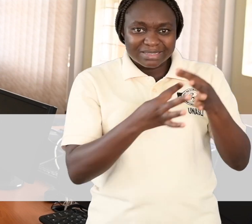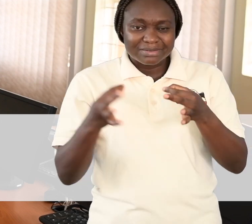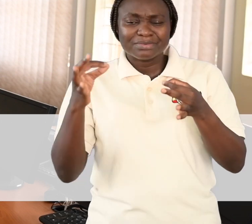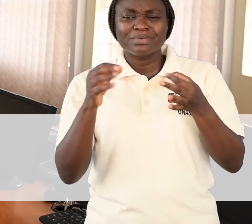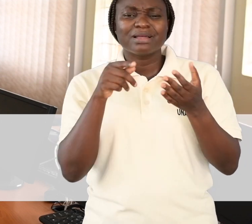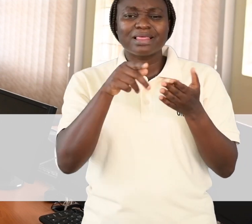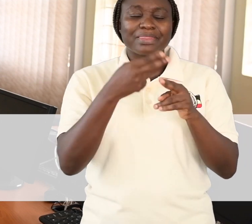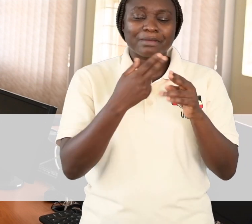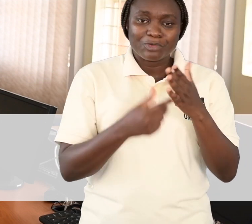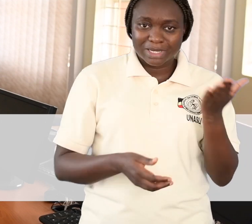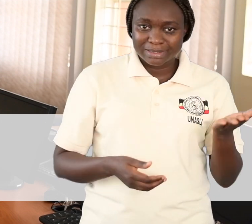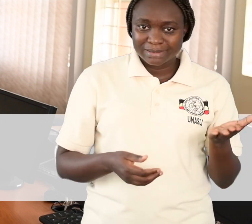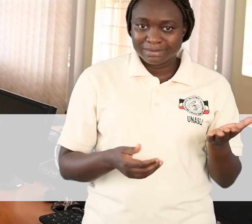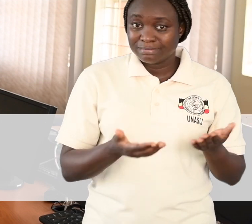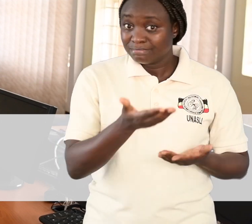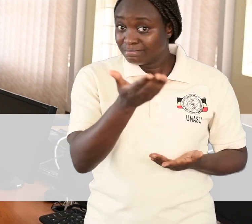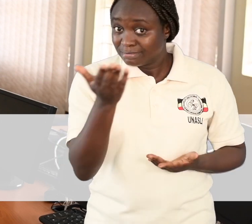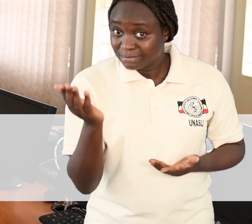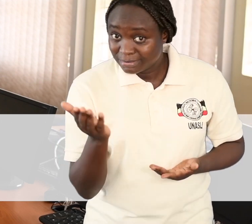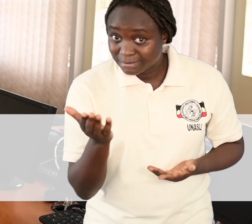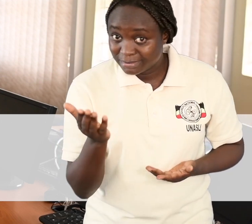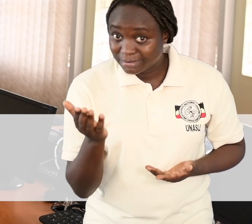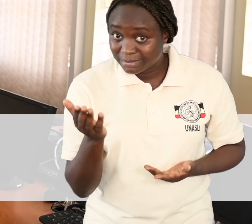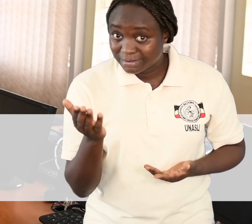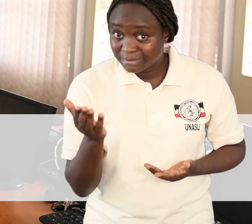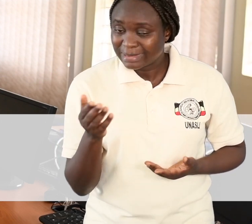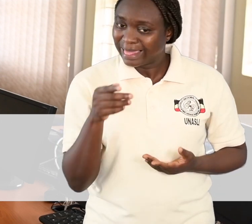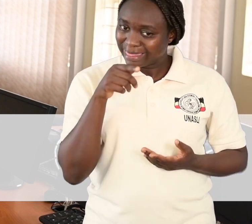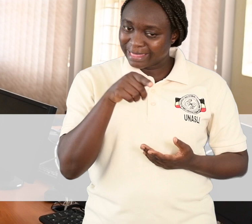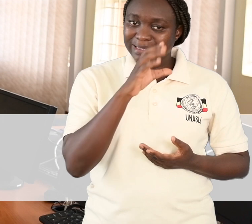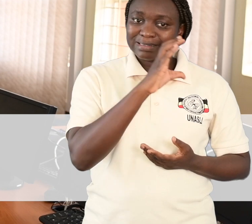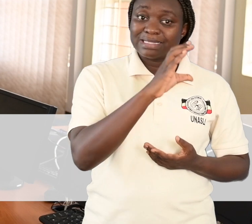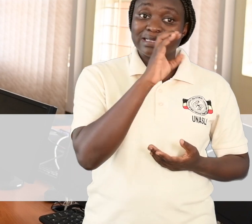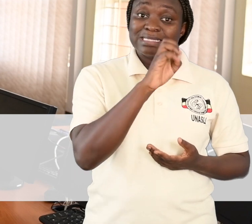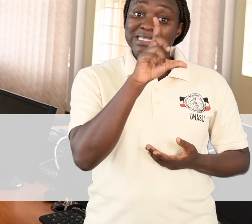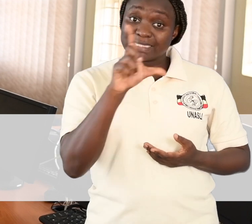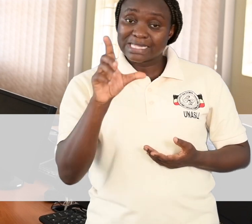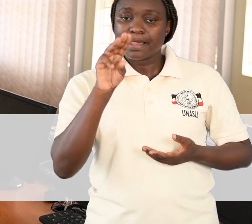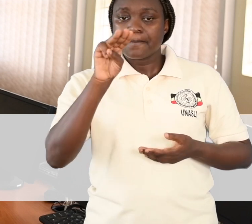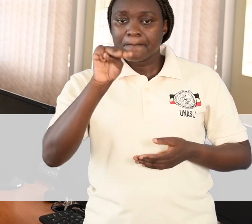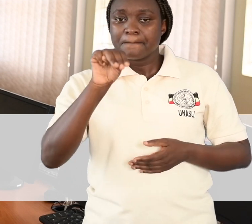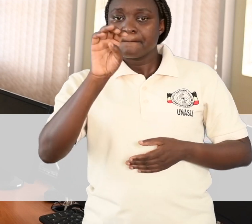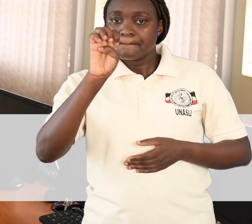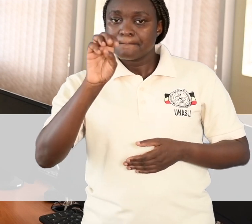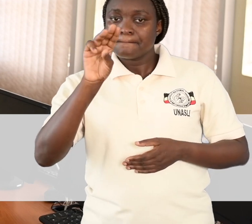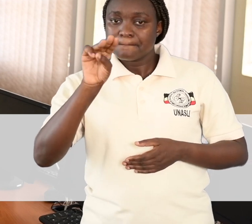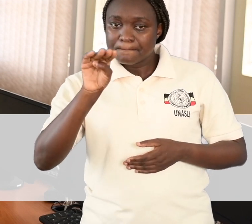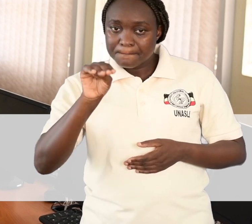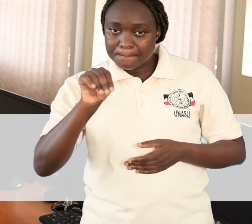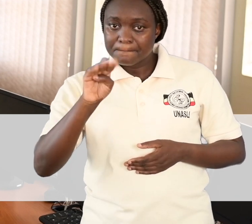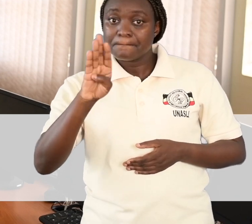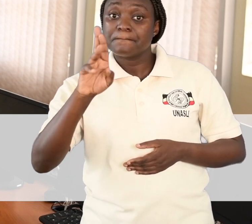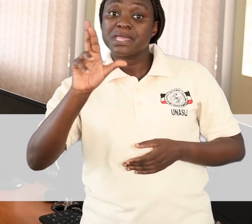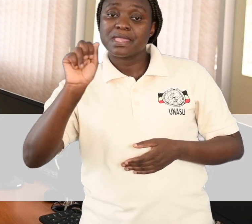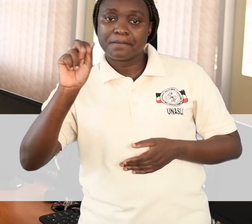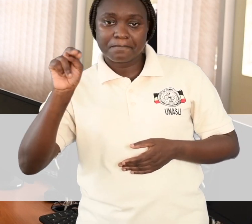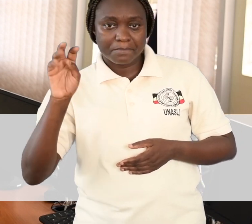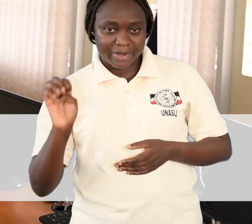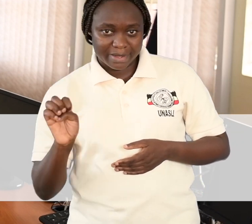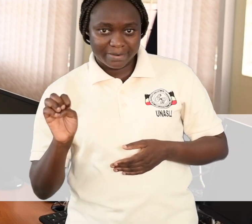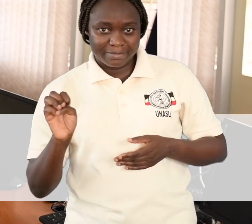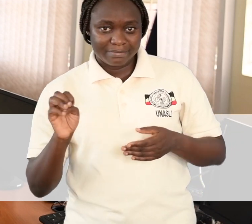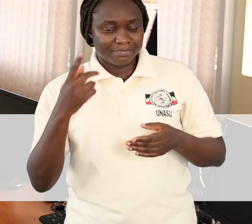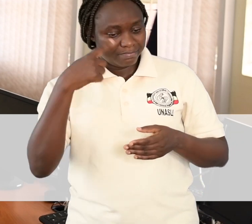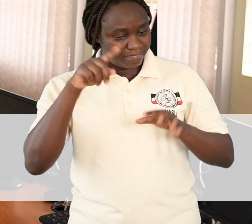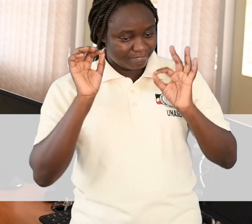Brilliant answer. That is the cell membrane. Let's move on to the next question.